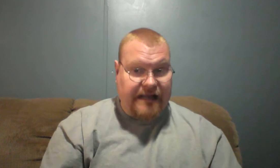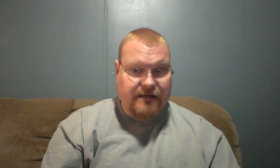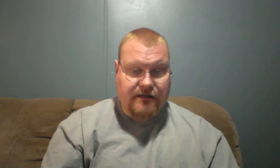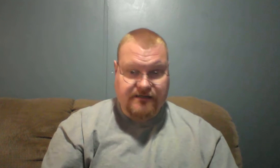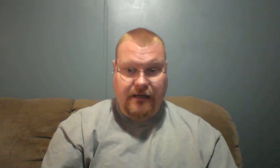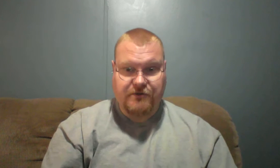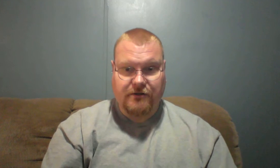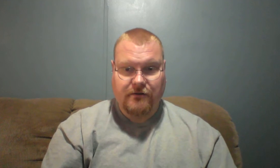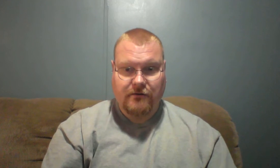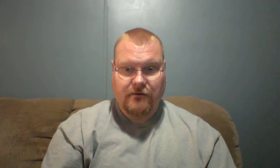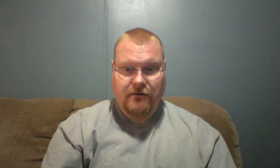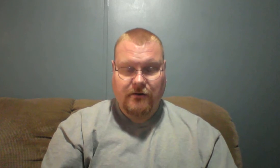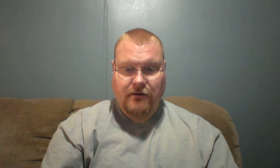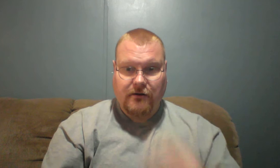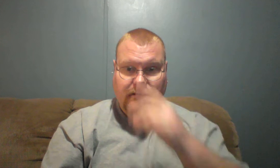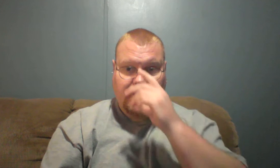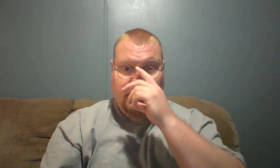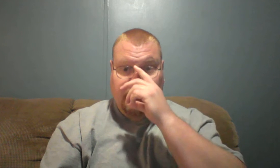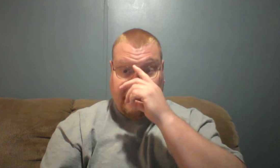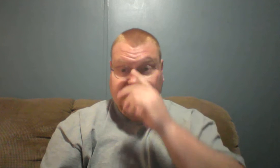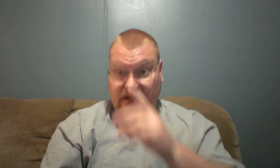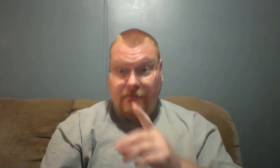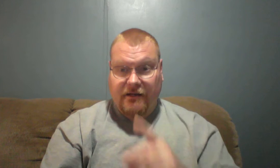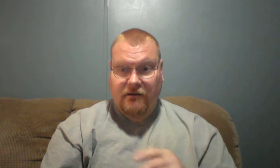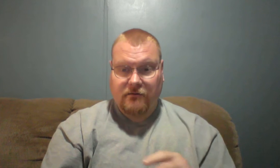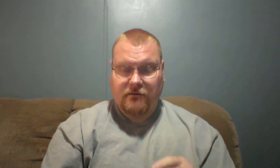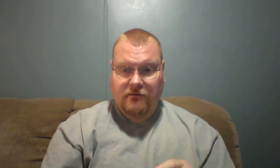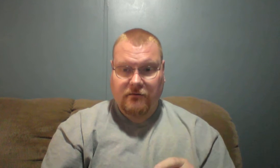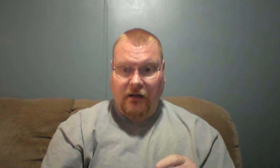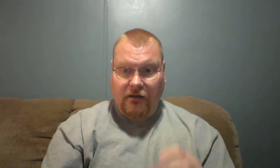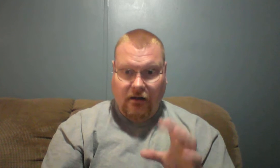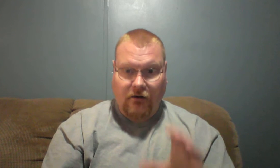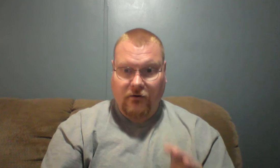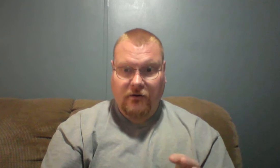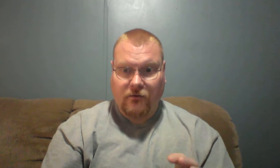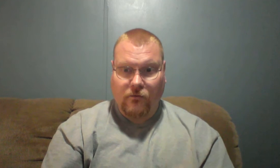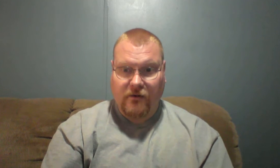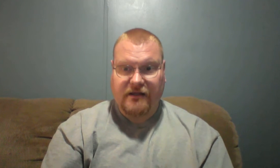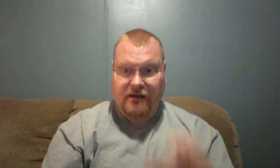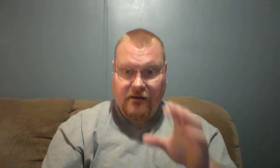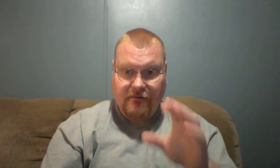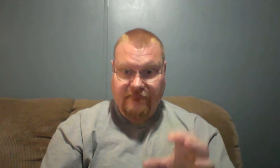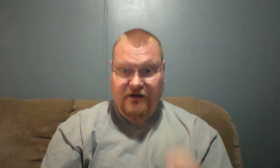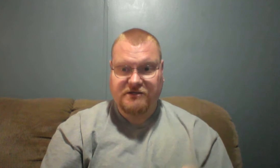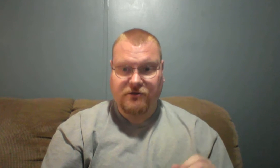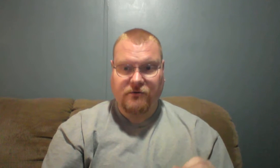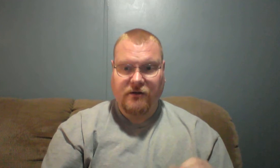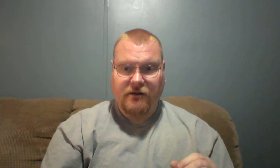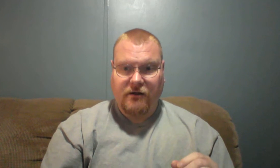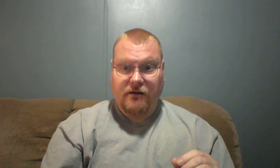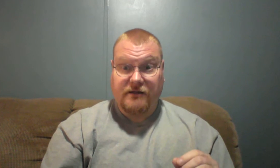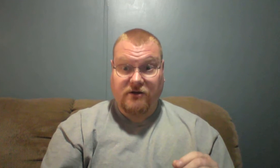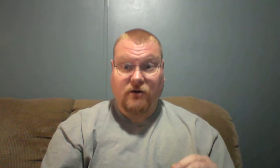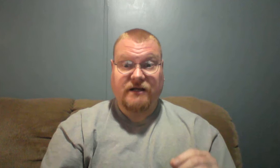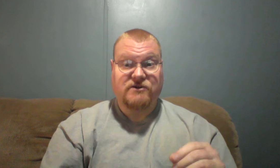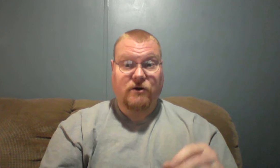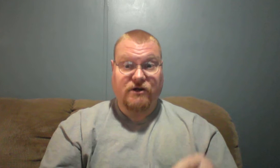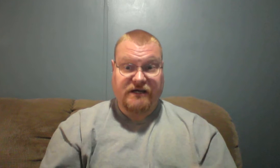deception that is coming along with it very soon. It's already starting to take